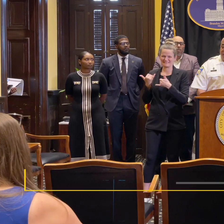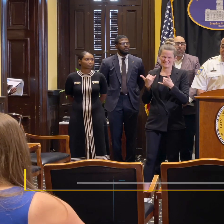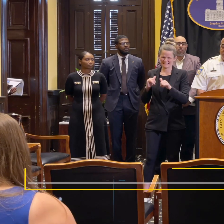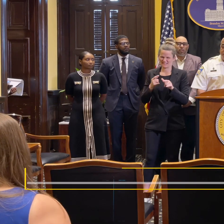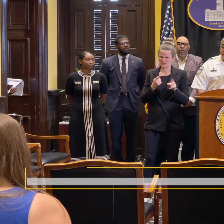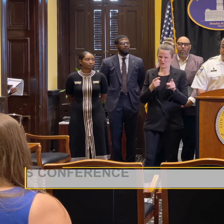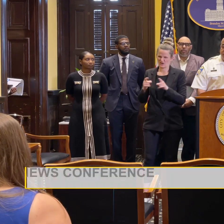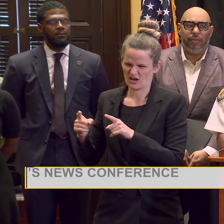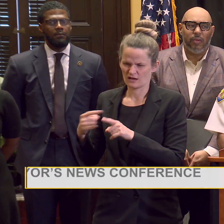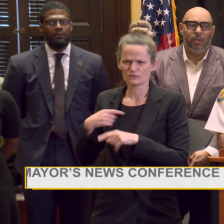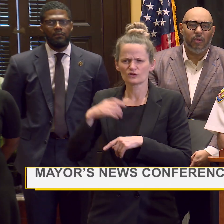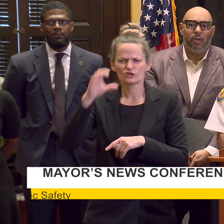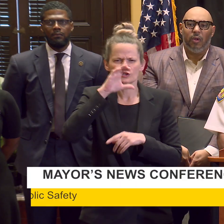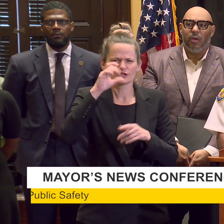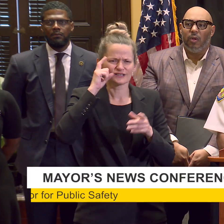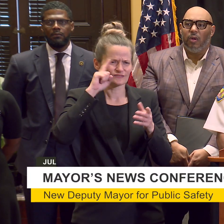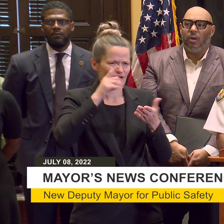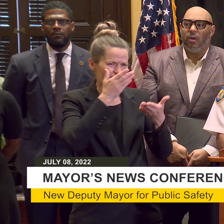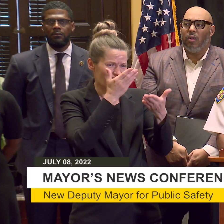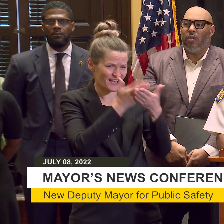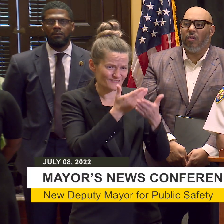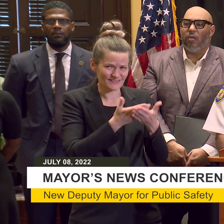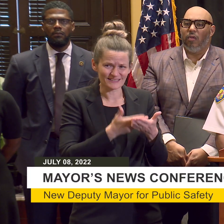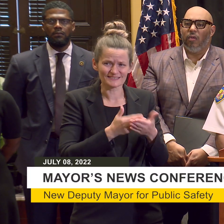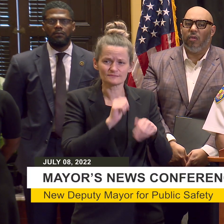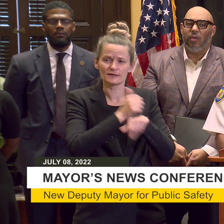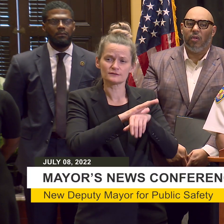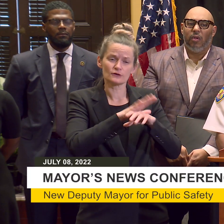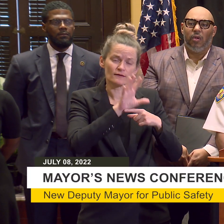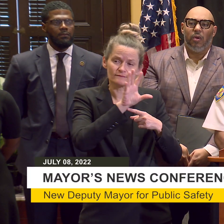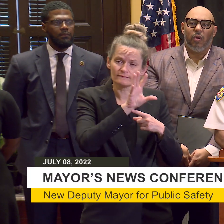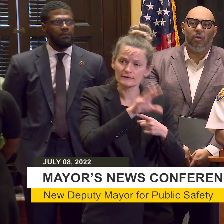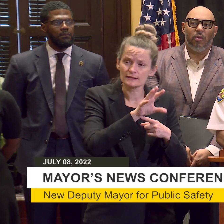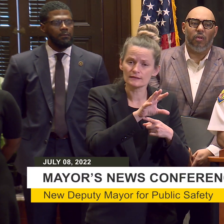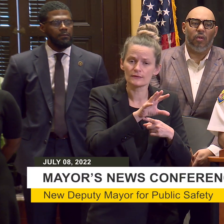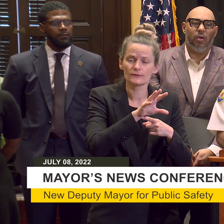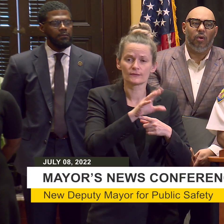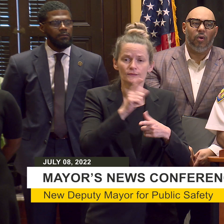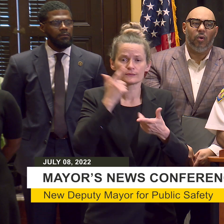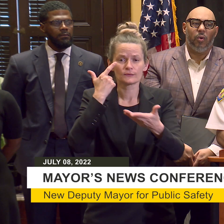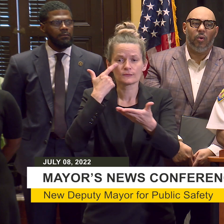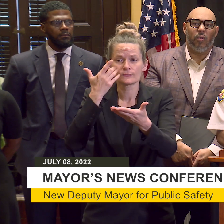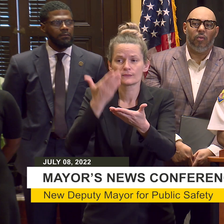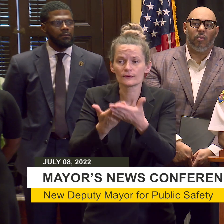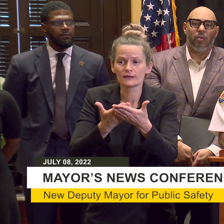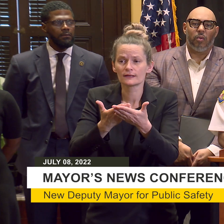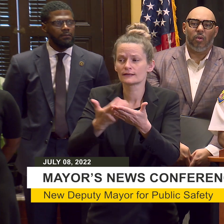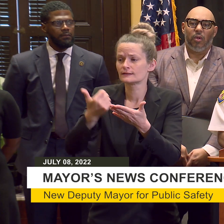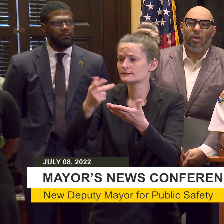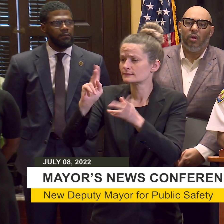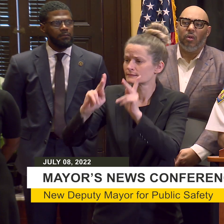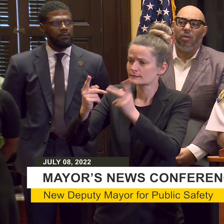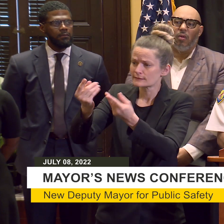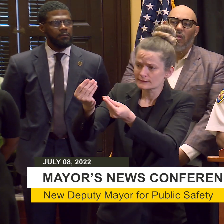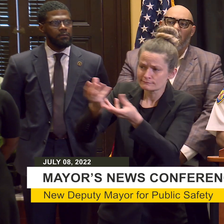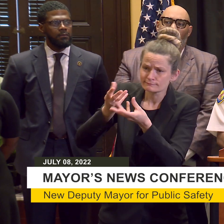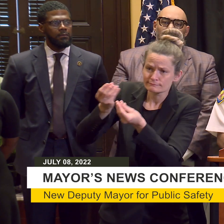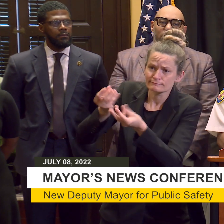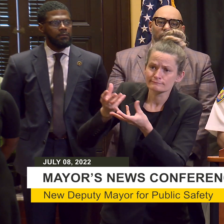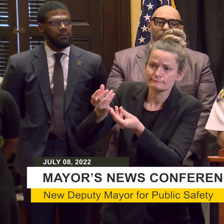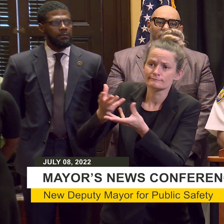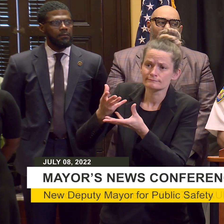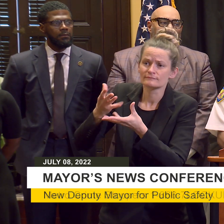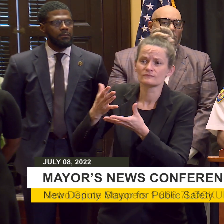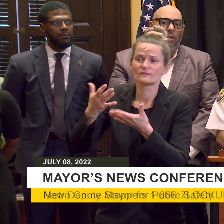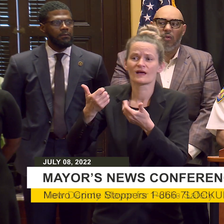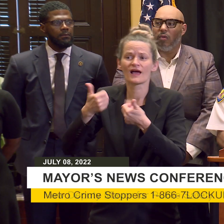looking for video. So we ask if anyone has any information or any video or any witness information, please